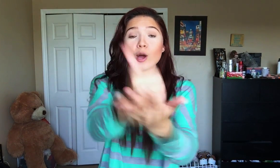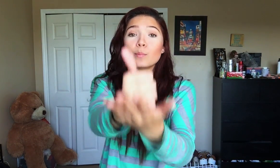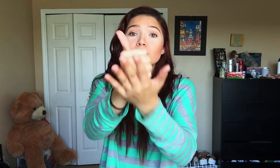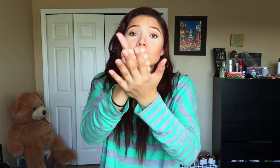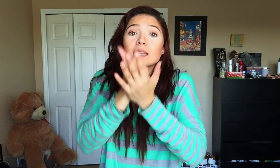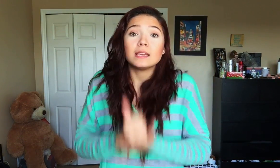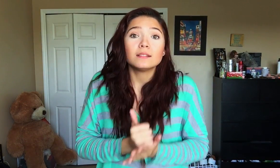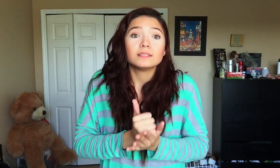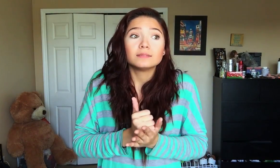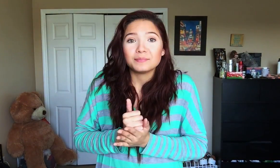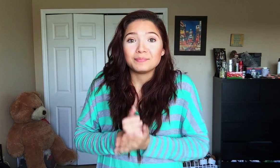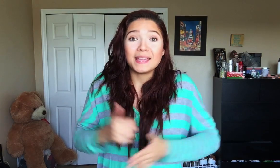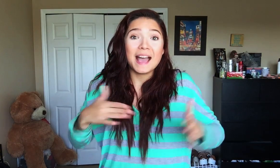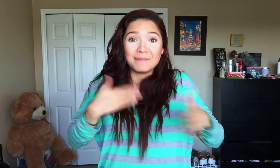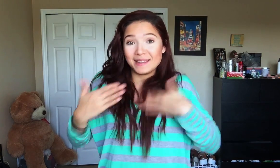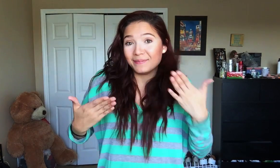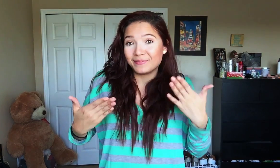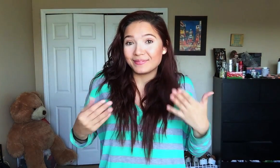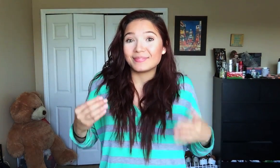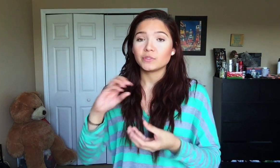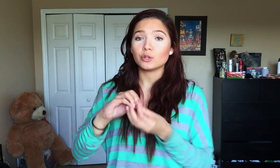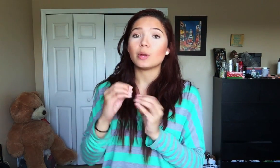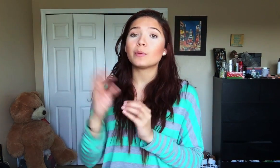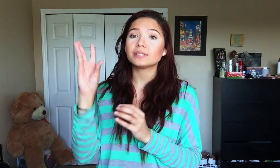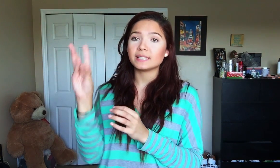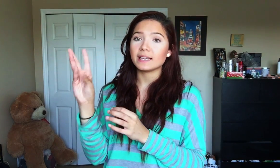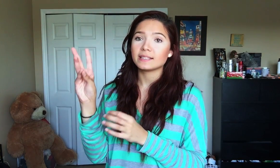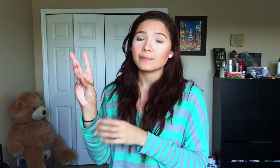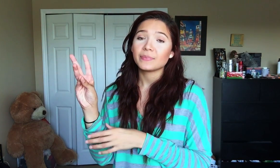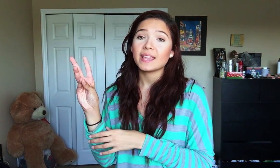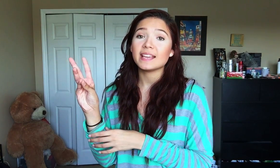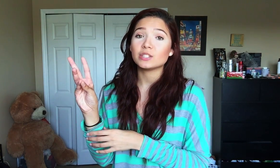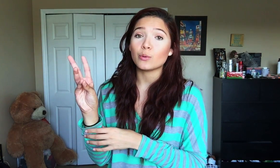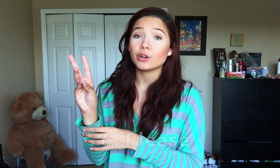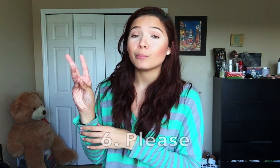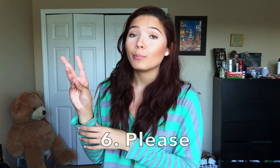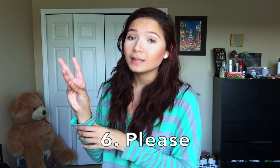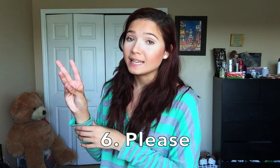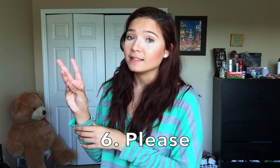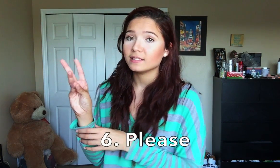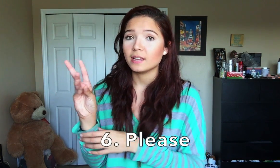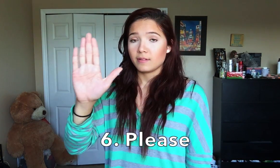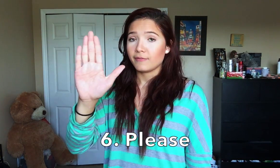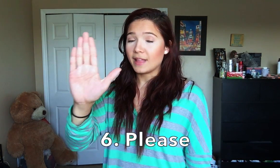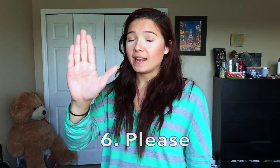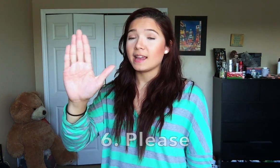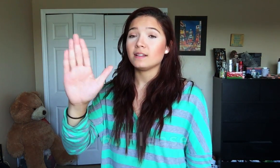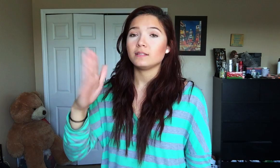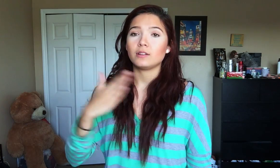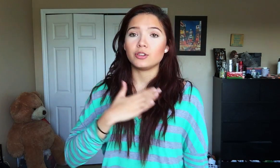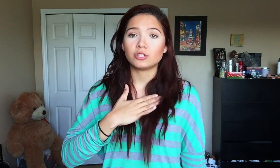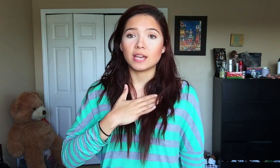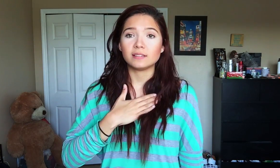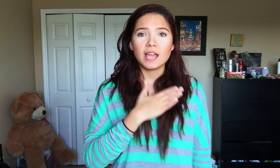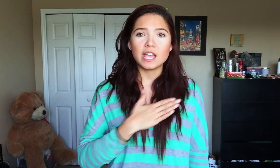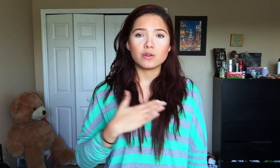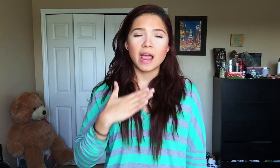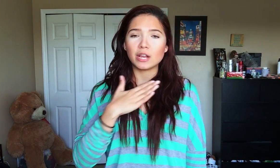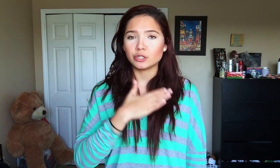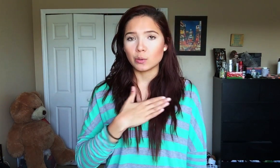helping me be happy so number six is the word please flat hand on your chest and you kind of just